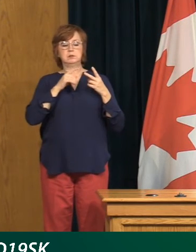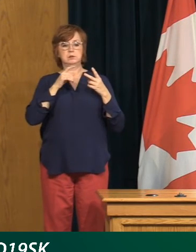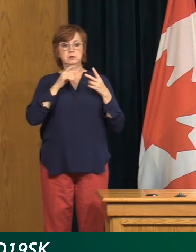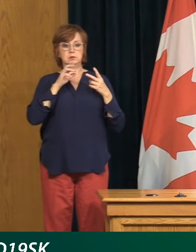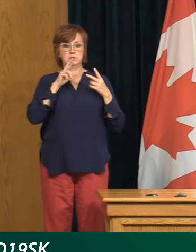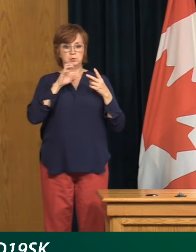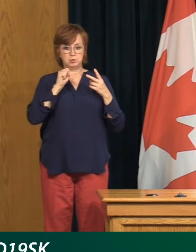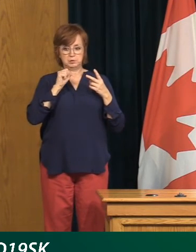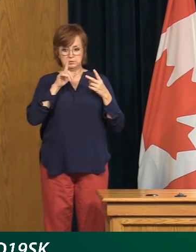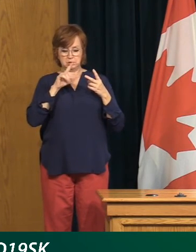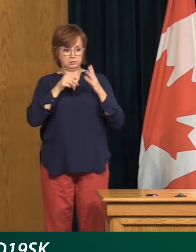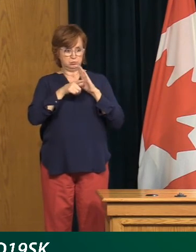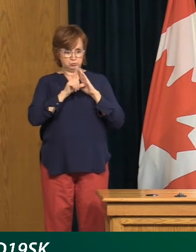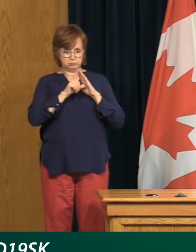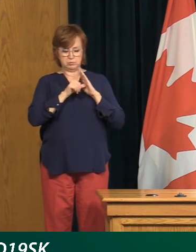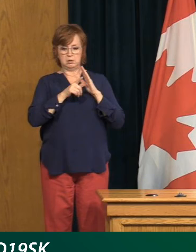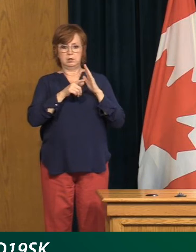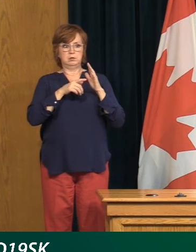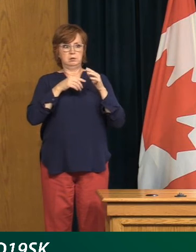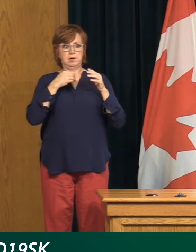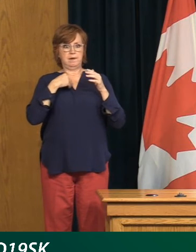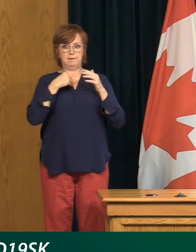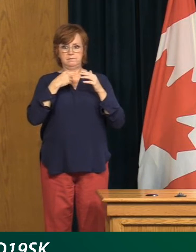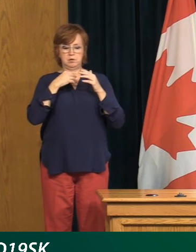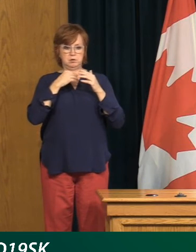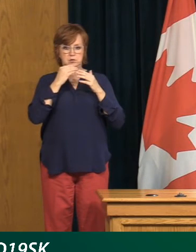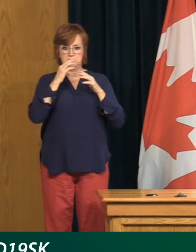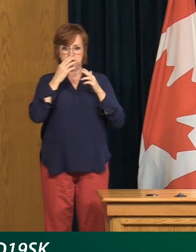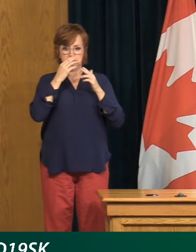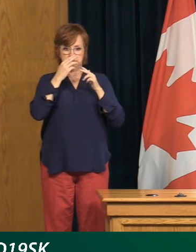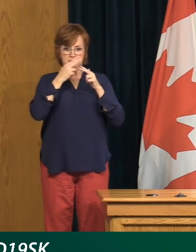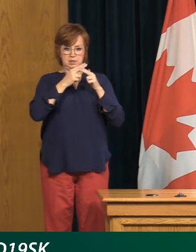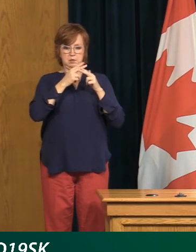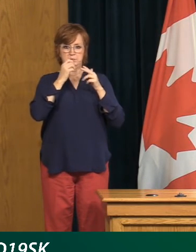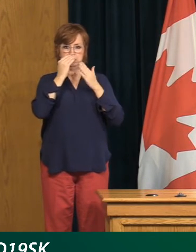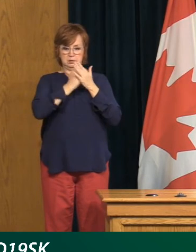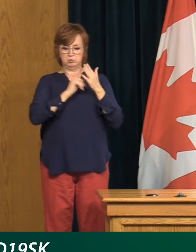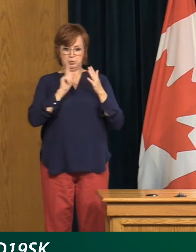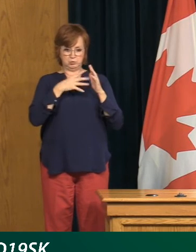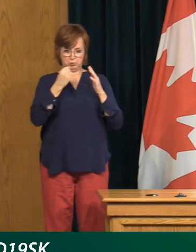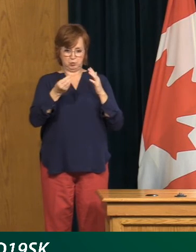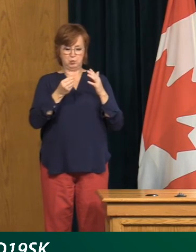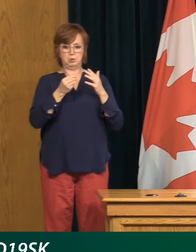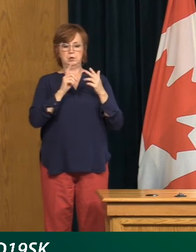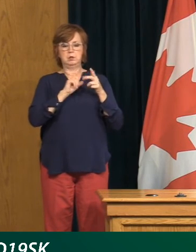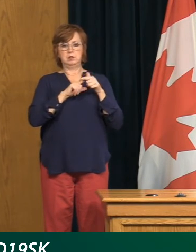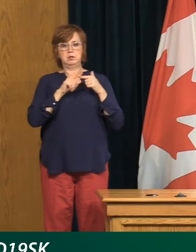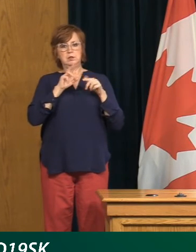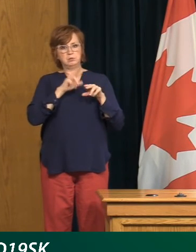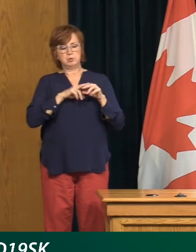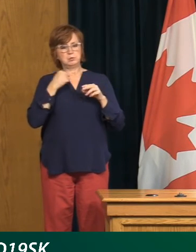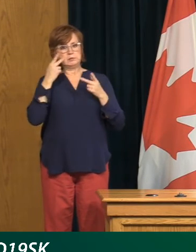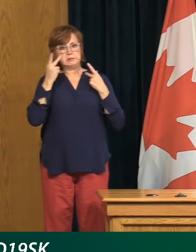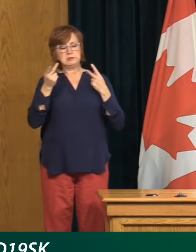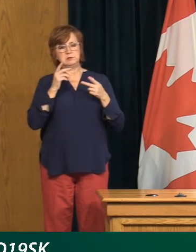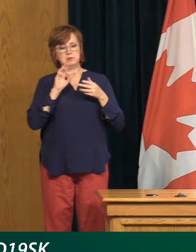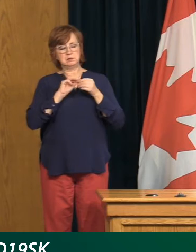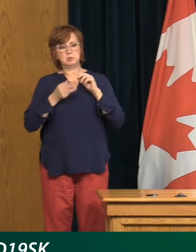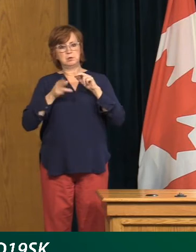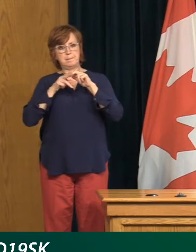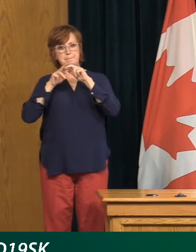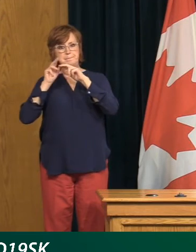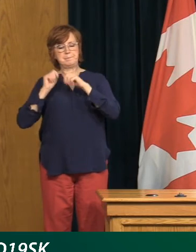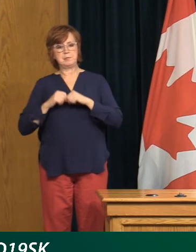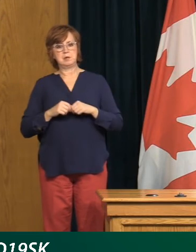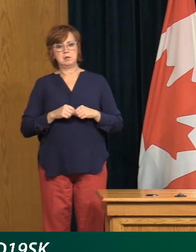you know, being able to give our contact list to public health, quick contact tracing. But then, of course, we have seen, unfortunately, as our case numbers have